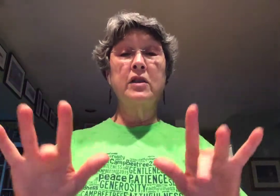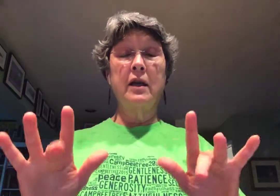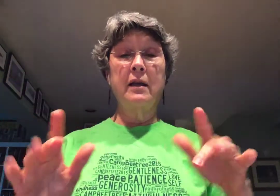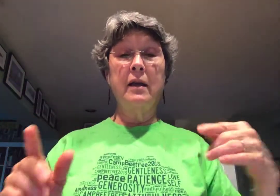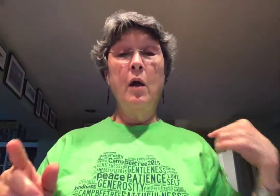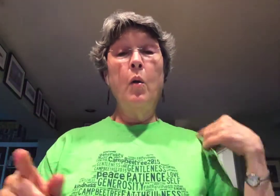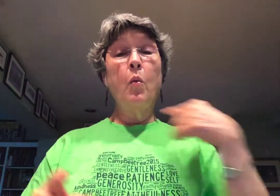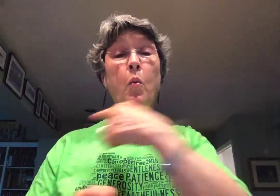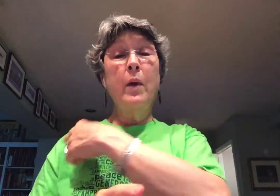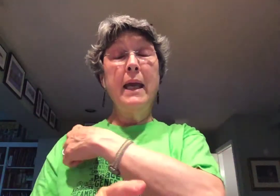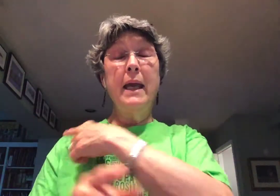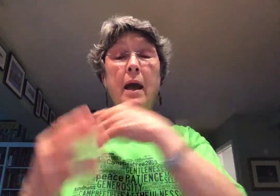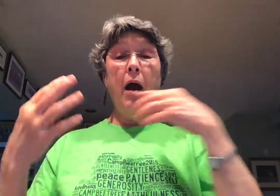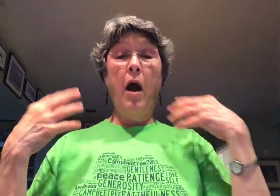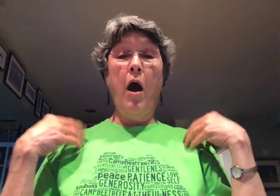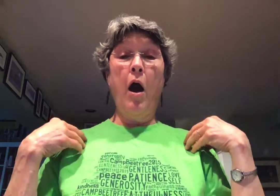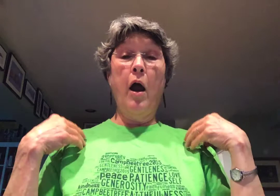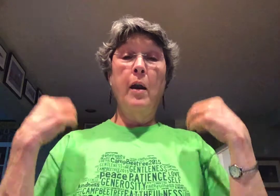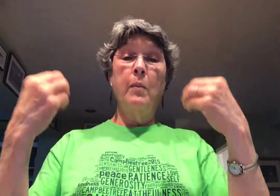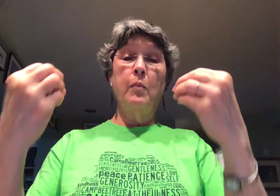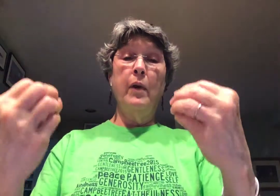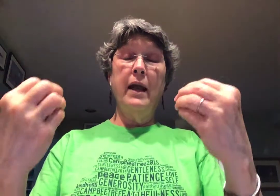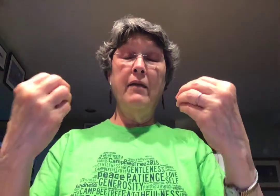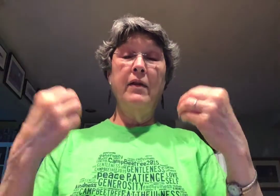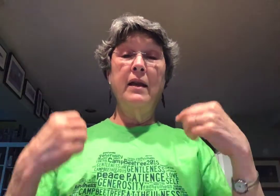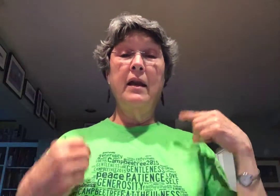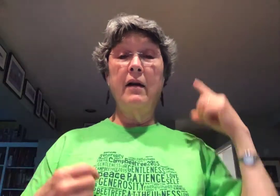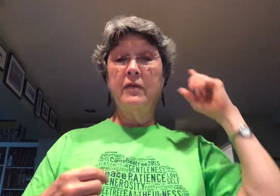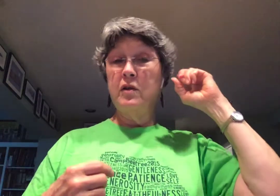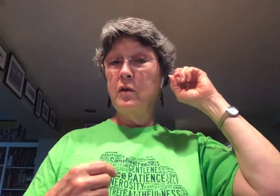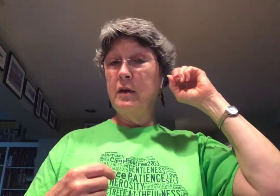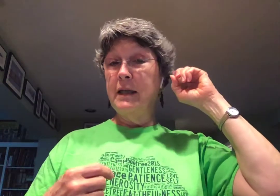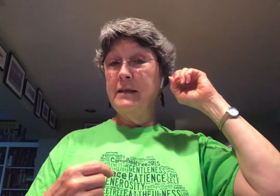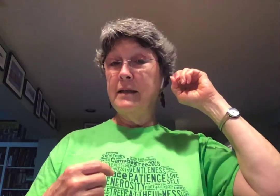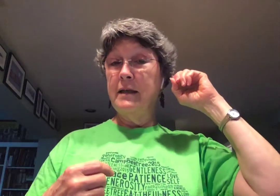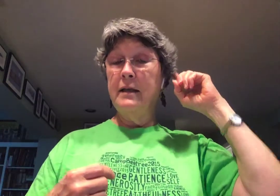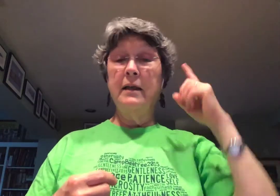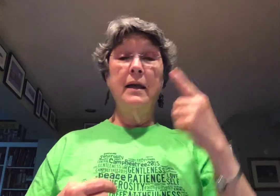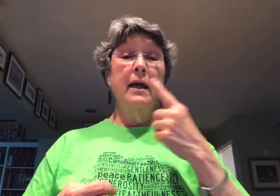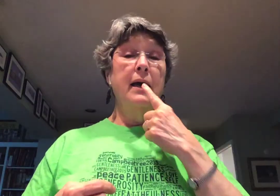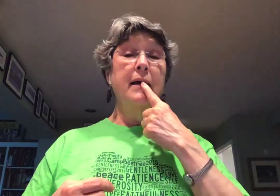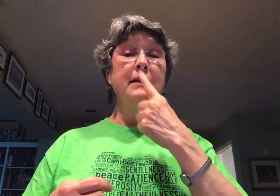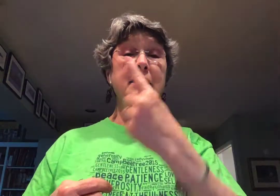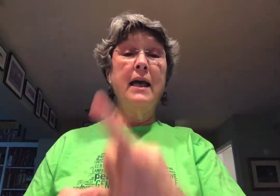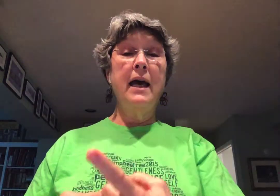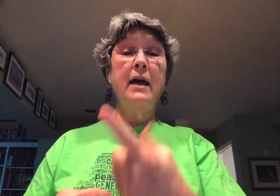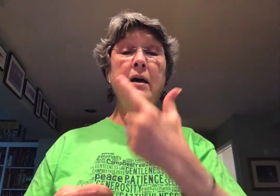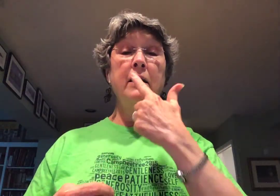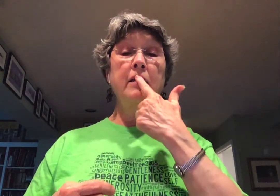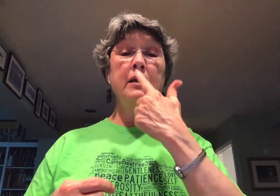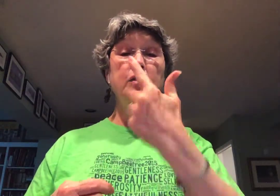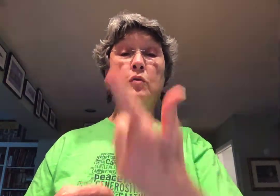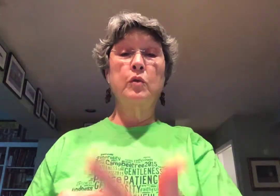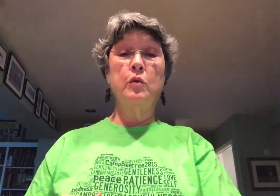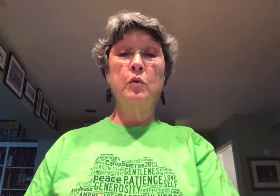We are brave enough to listen and tell the truth.